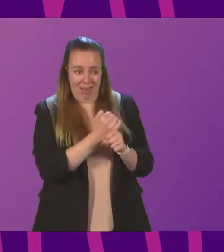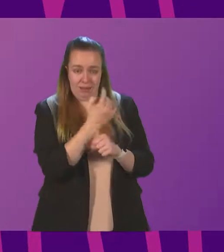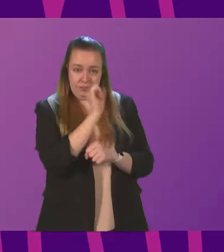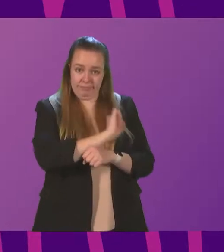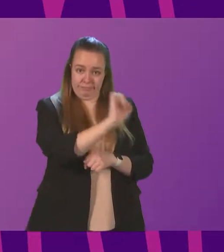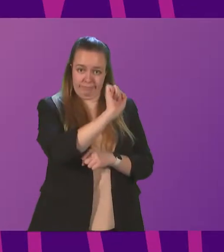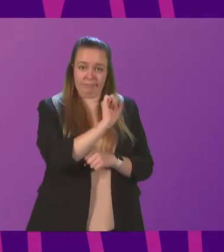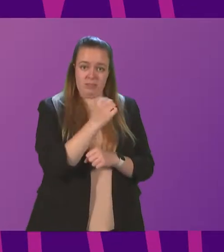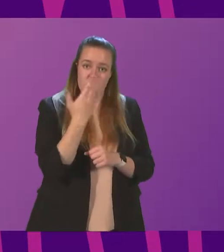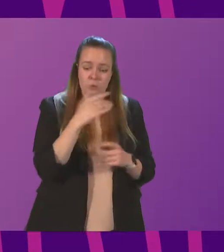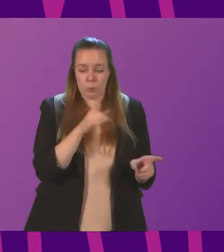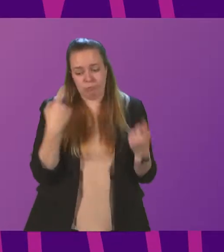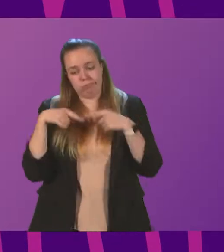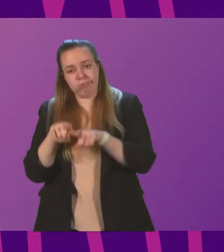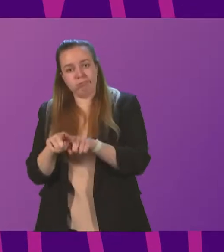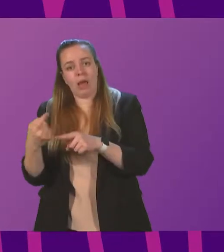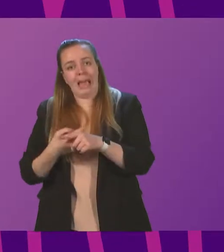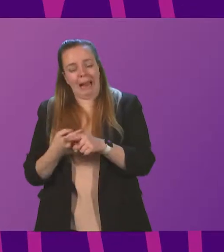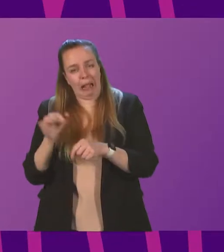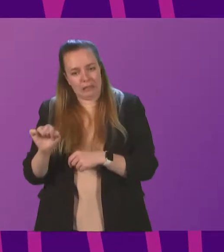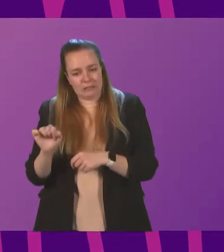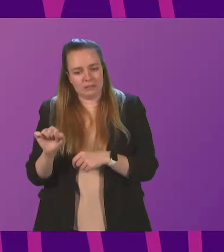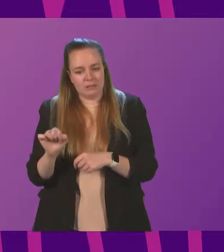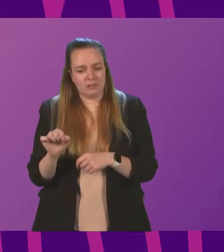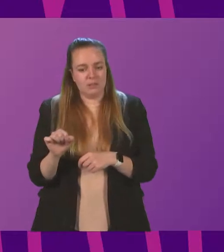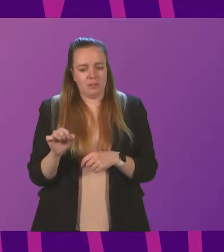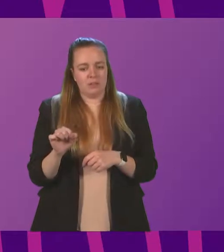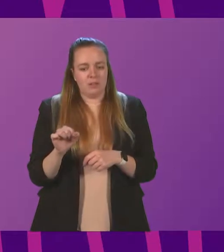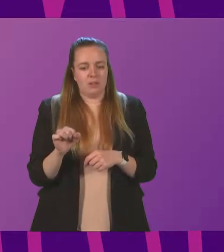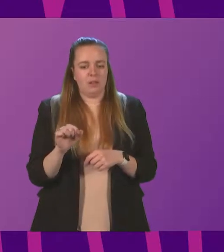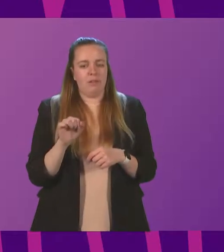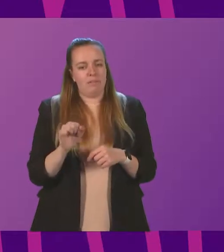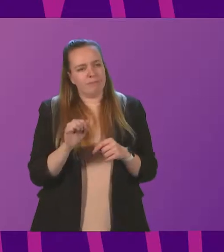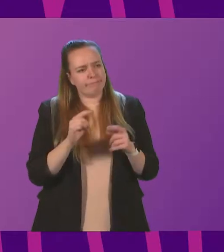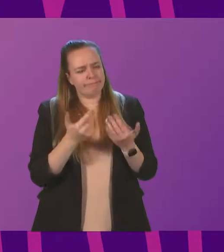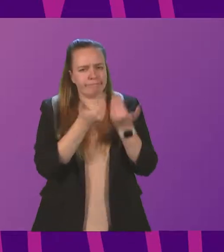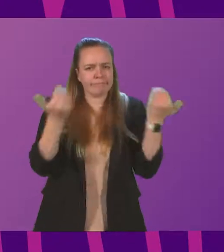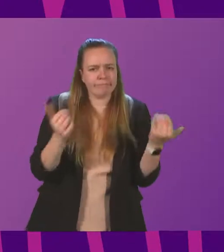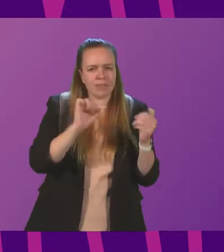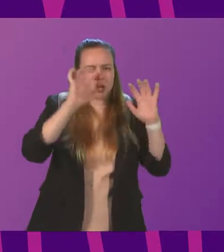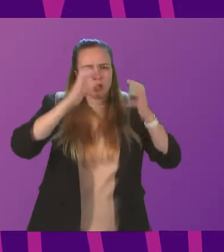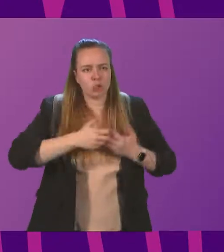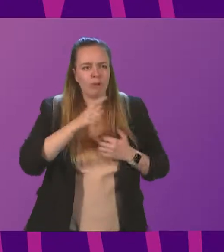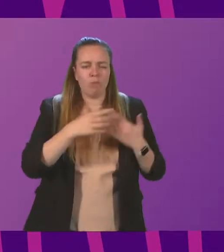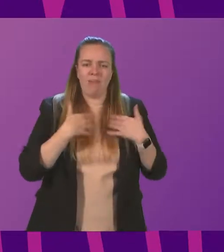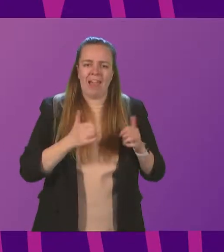to align with England, sit at odds with their concern for the health service?